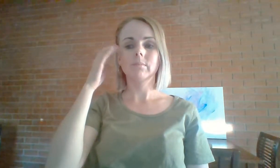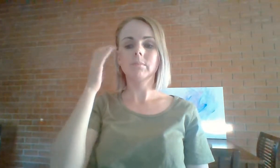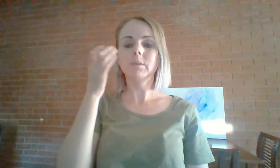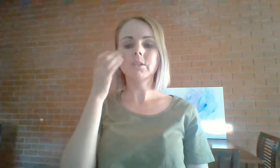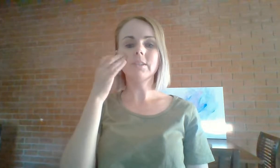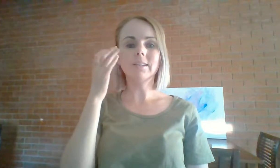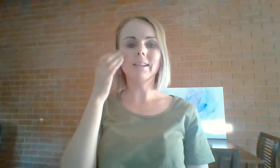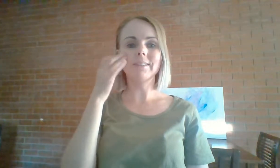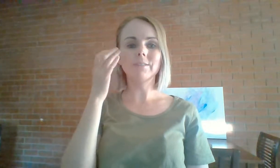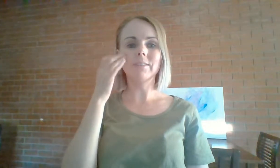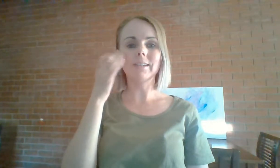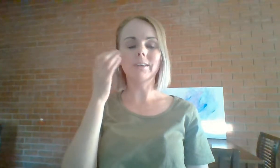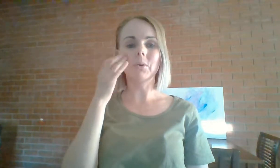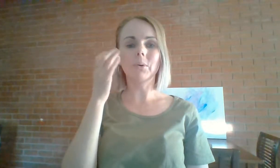But I choose to let this feeling go.